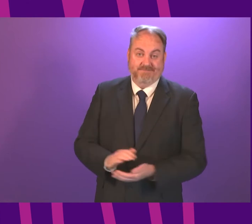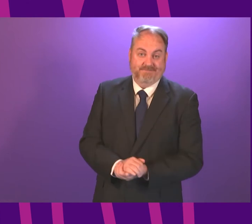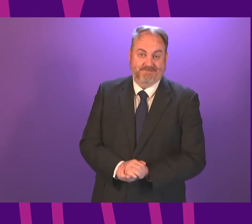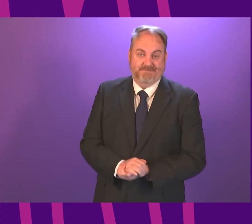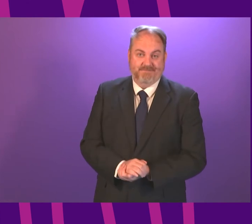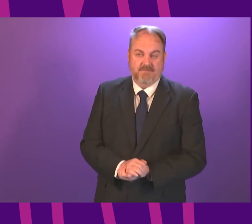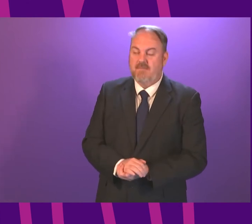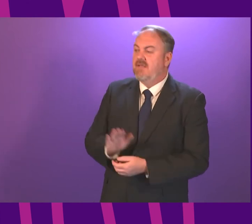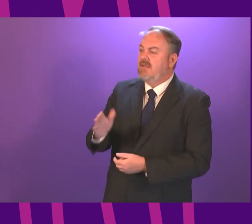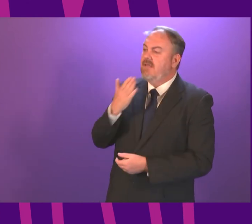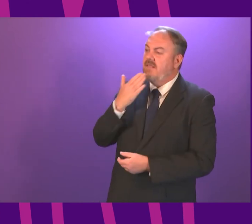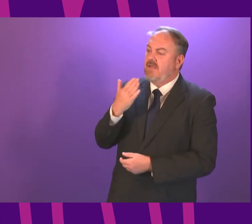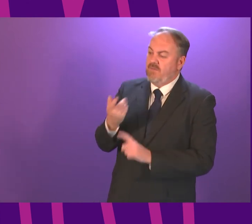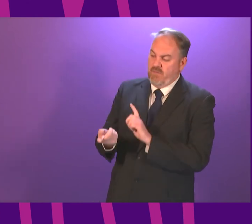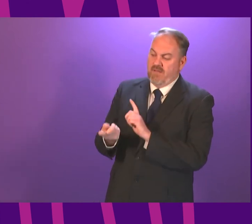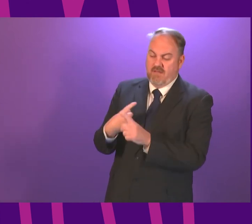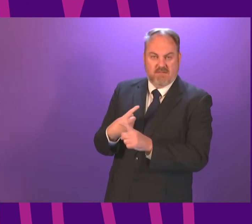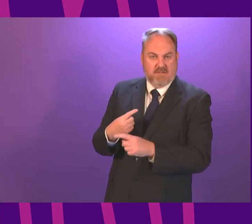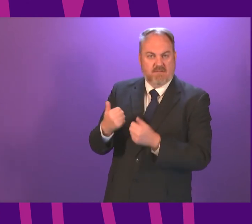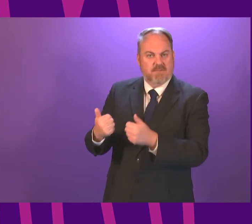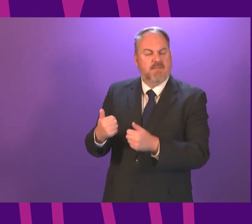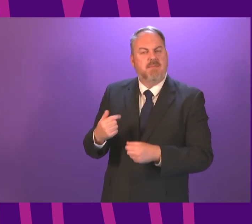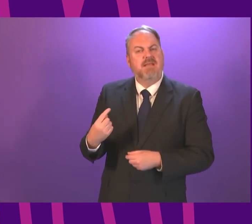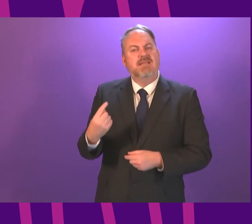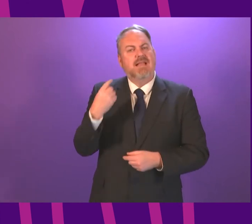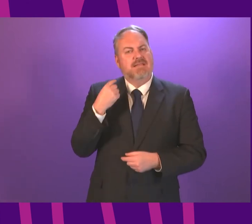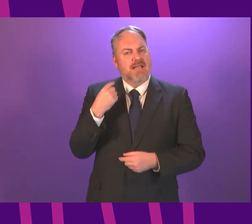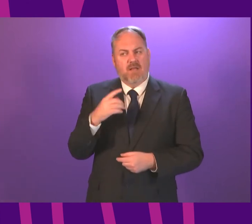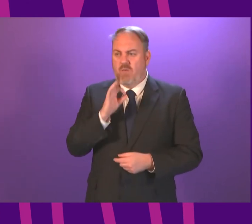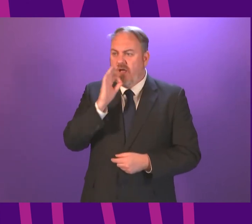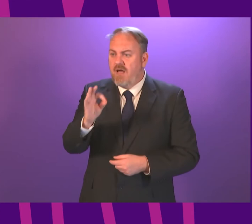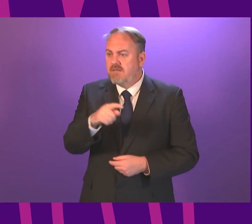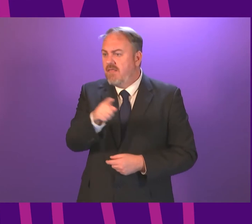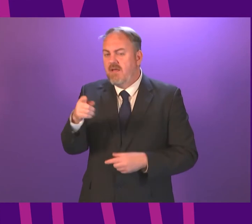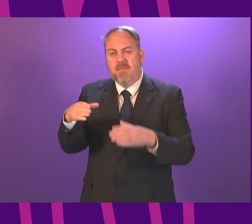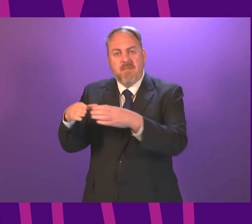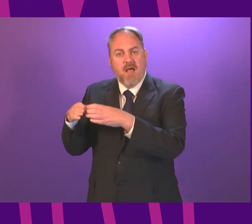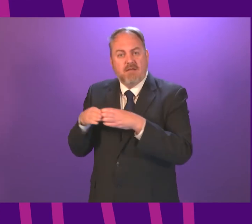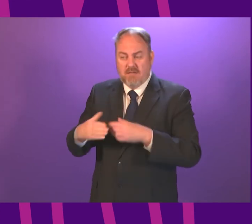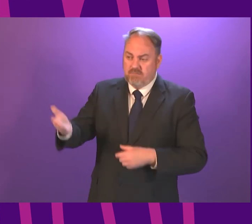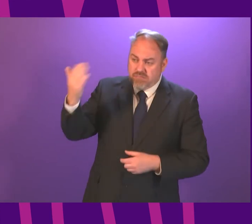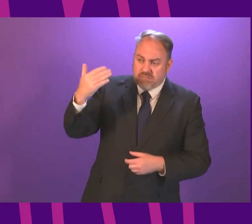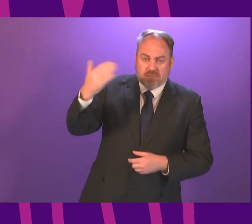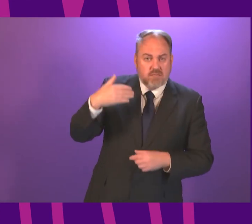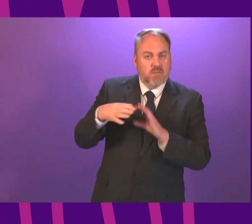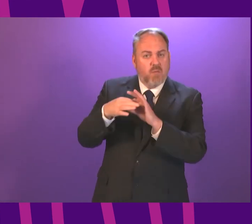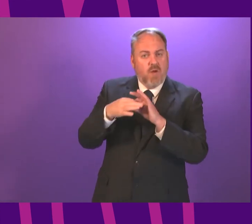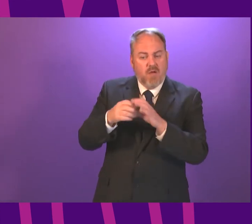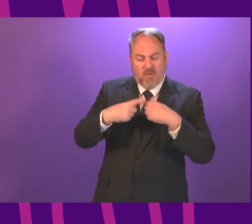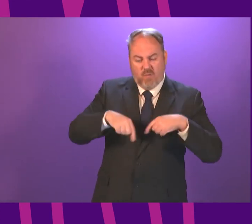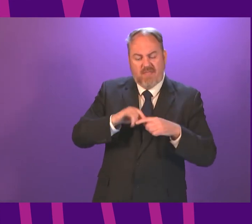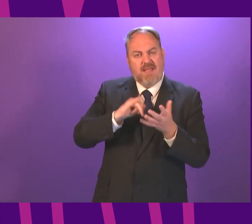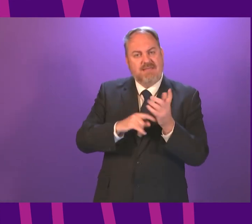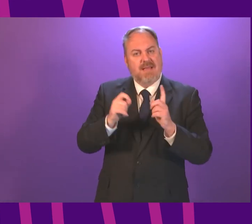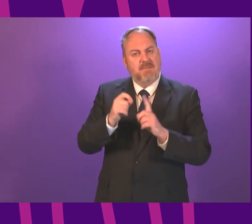the First Minister for that answer. Yesterday you gave multiple opportunities for the opposition parties to work with the Scottish Government in supporting the people of